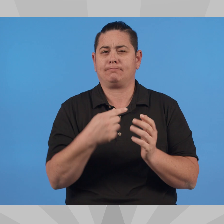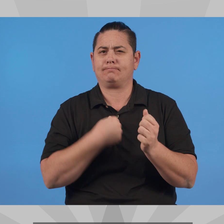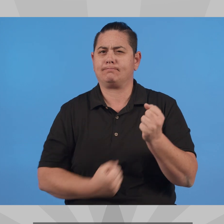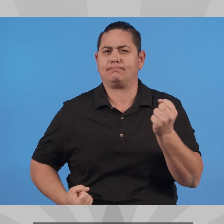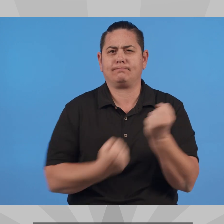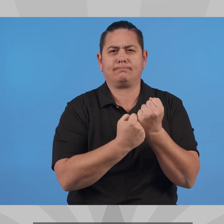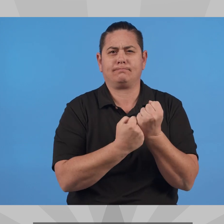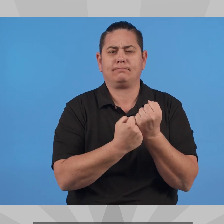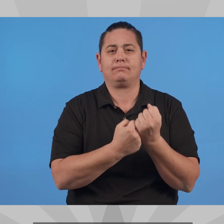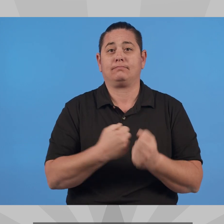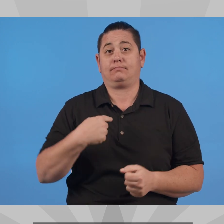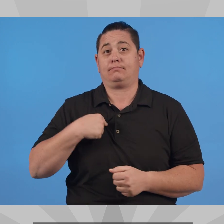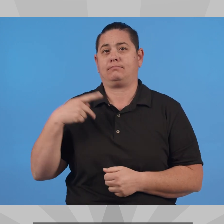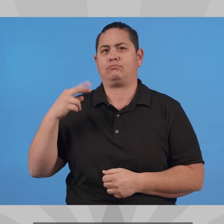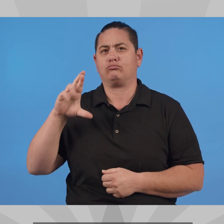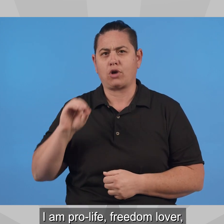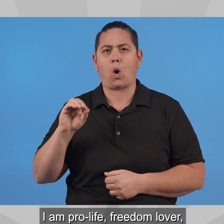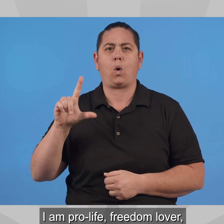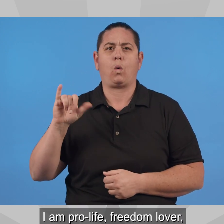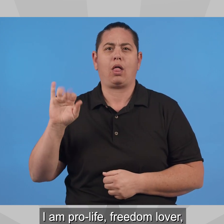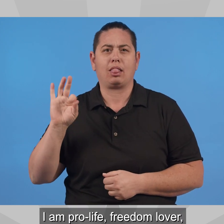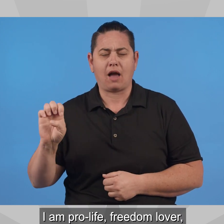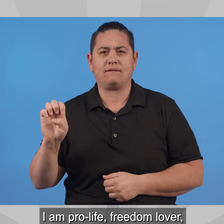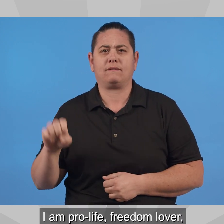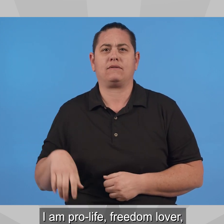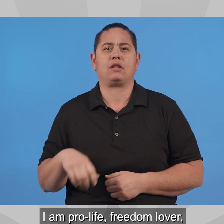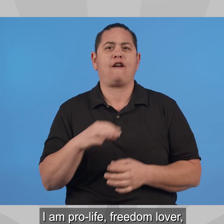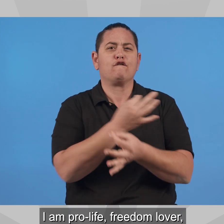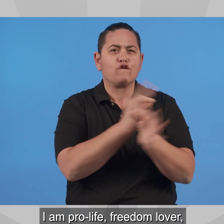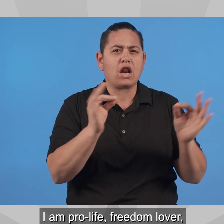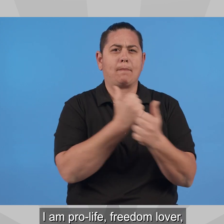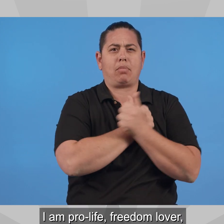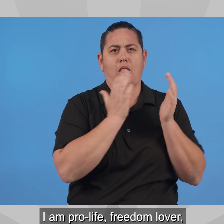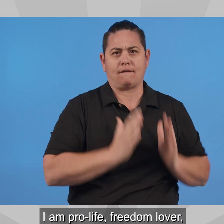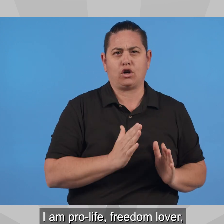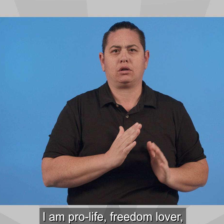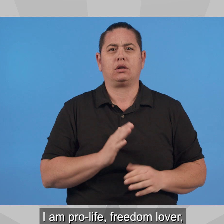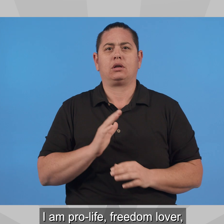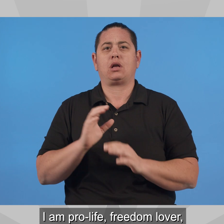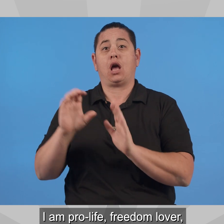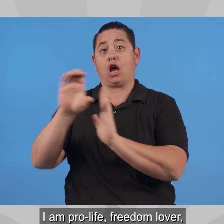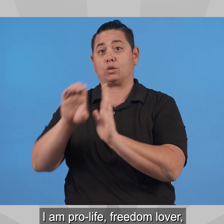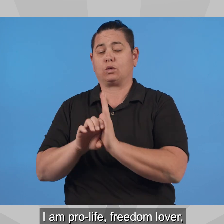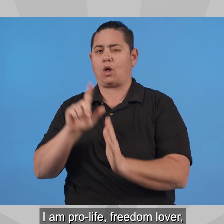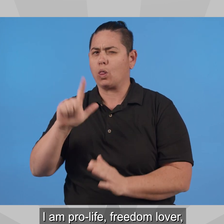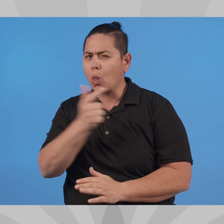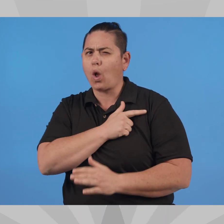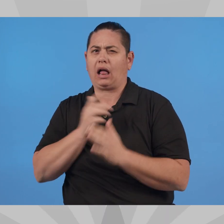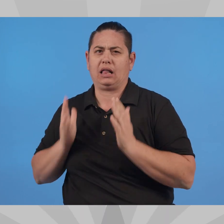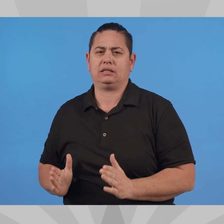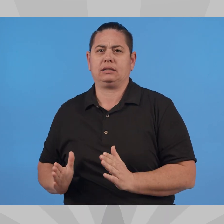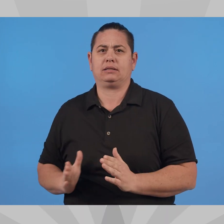I am pro-Second Amendment. I am pro-life, freedom lover, and constitutional